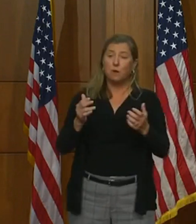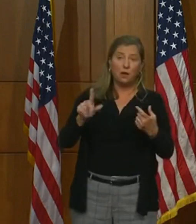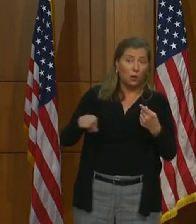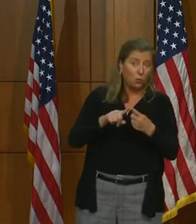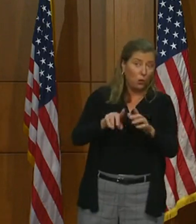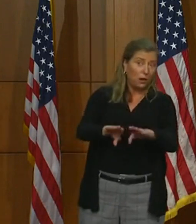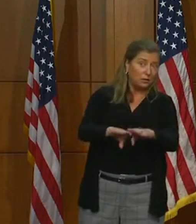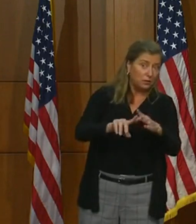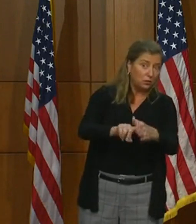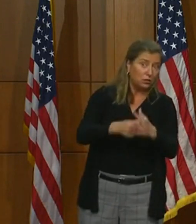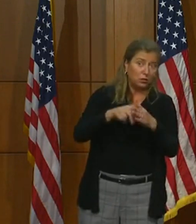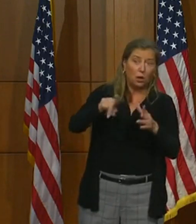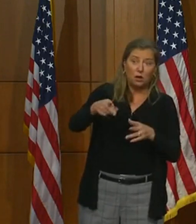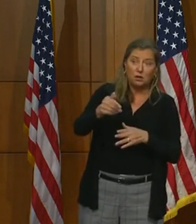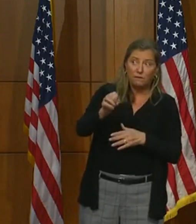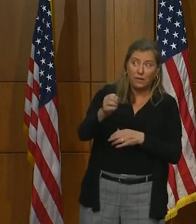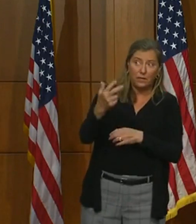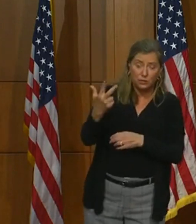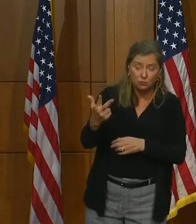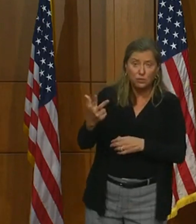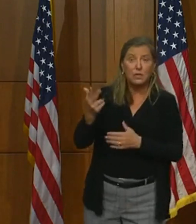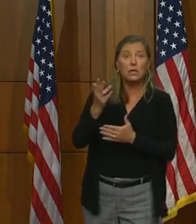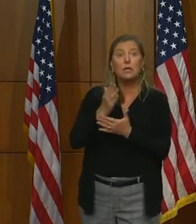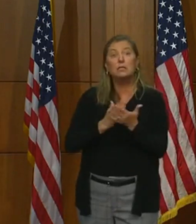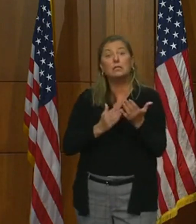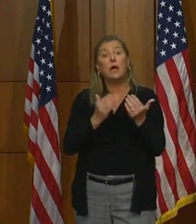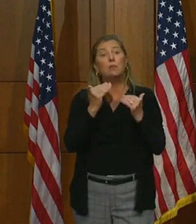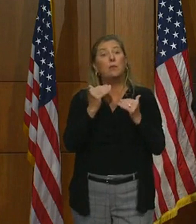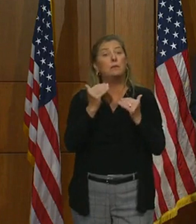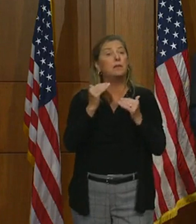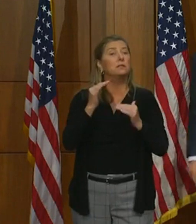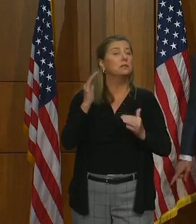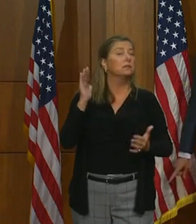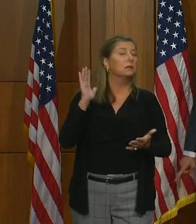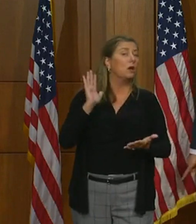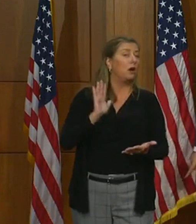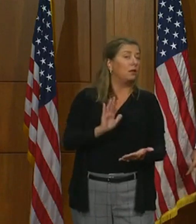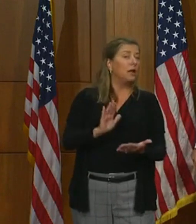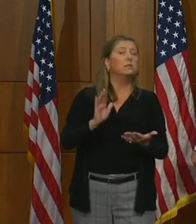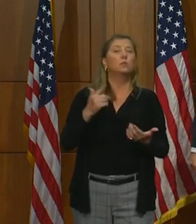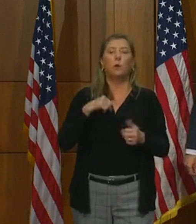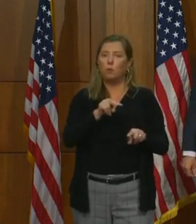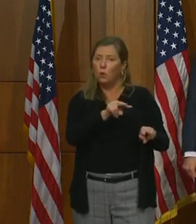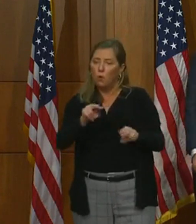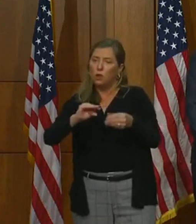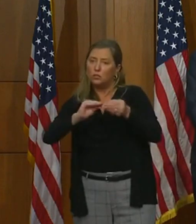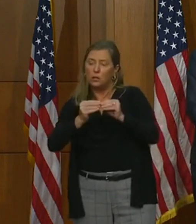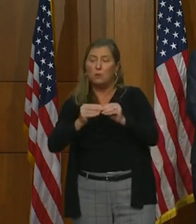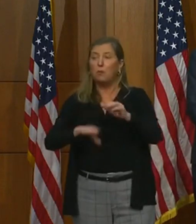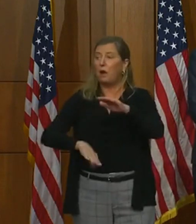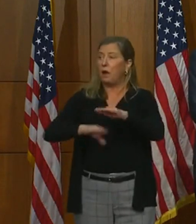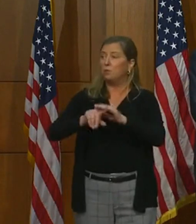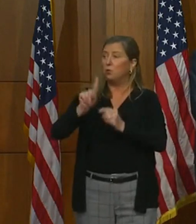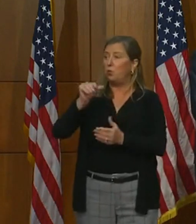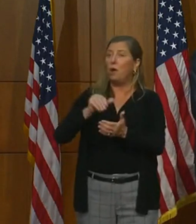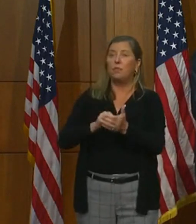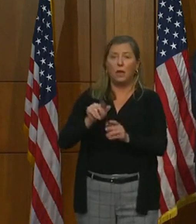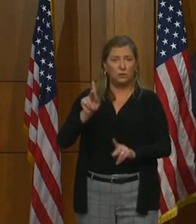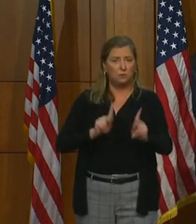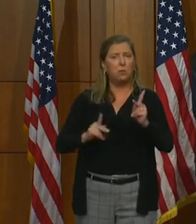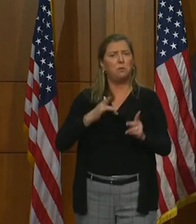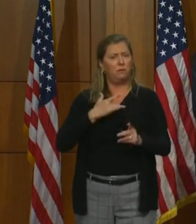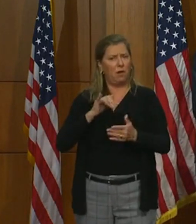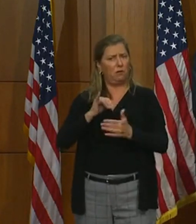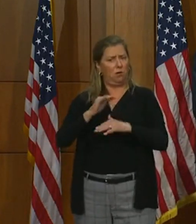and removing some of these restrictions, the public health team will continue to monitor the data. But up to 1,000 individuals is what they felt comfortable